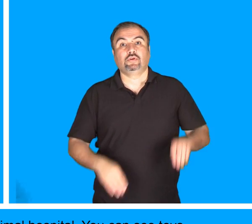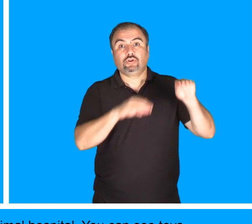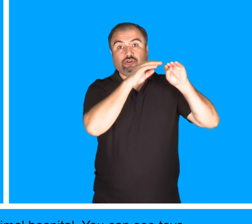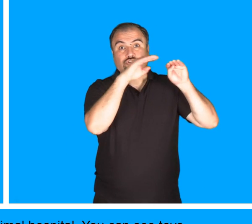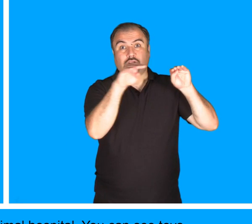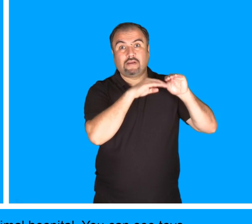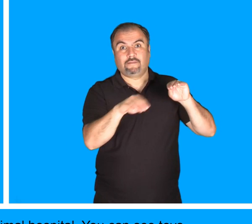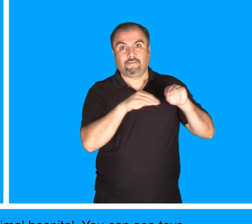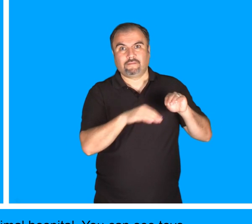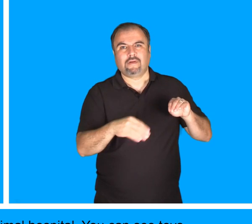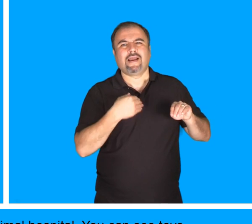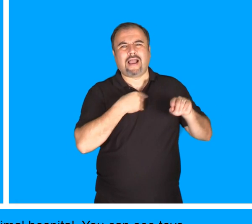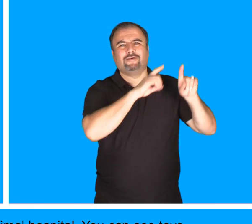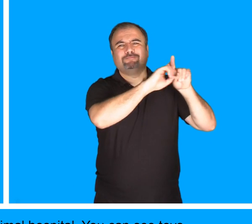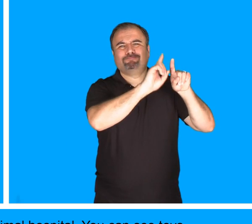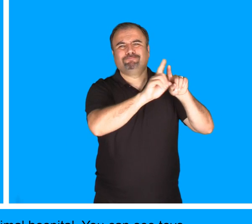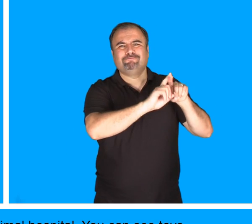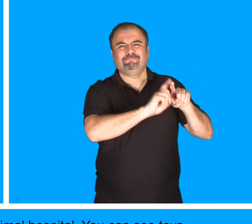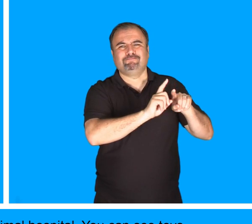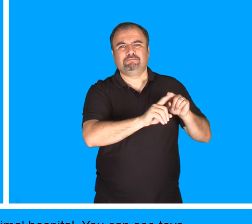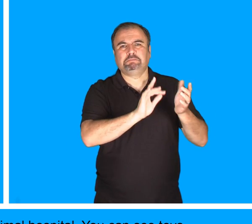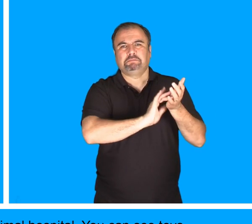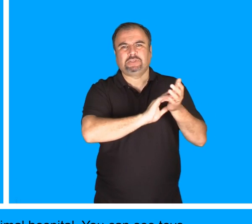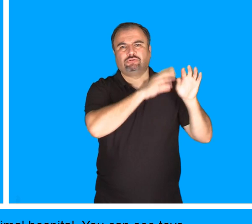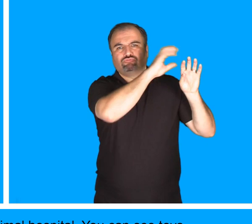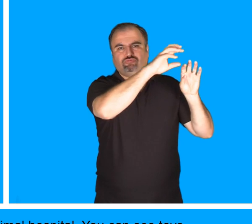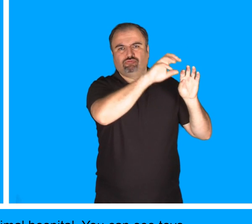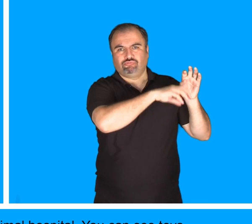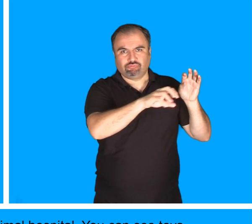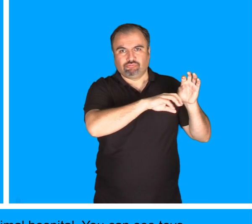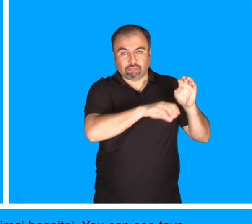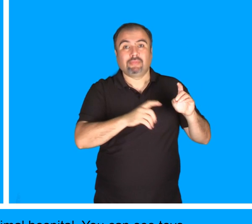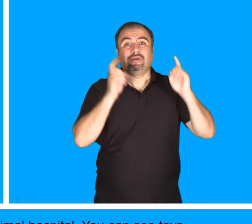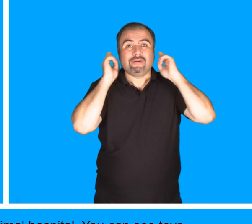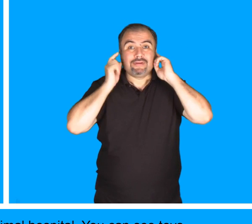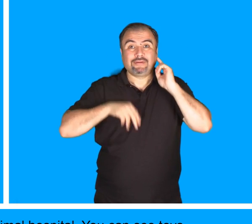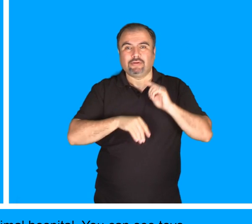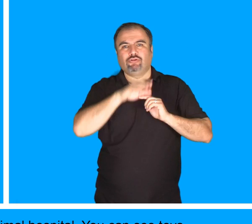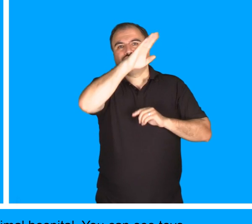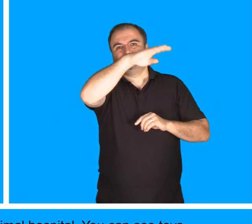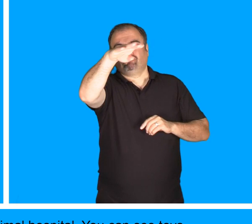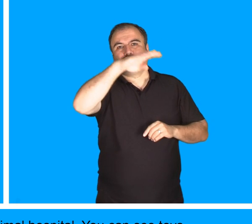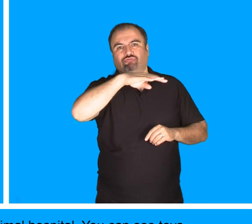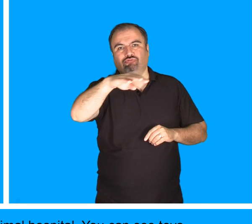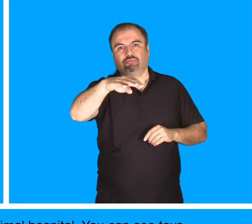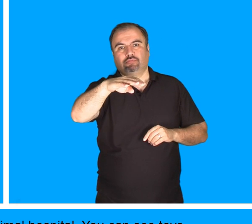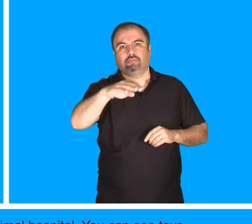These are shelves at the Animal Hospital. You can see toys, medical instruments, files, and medications on the shelves.